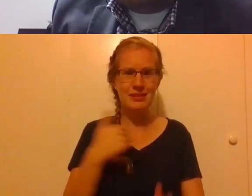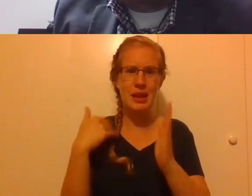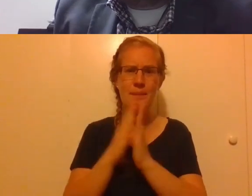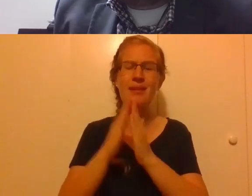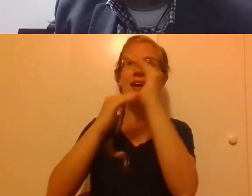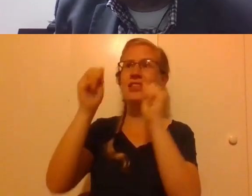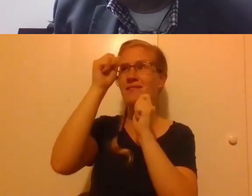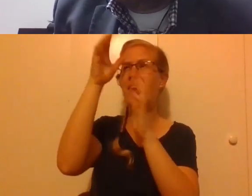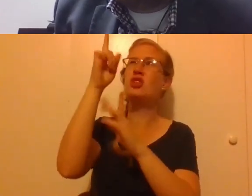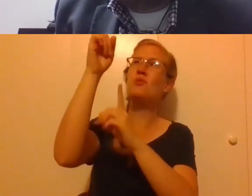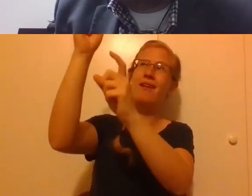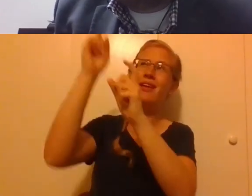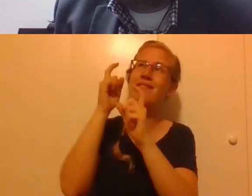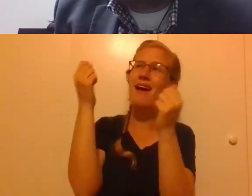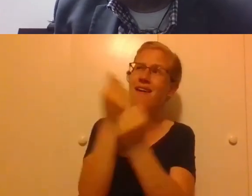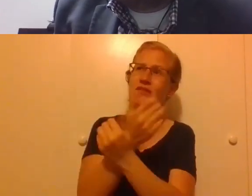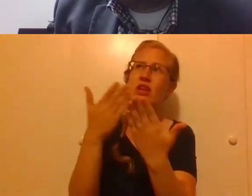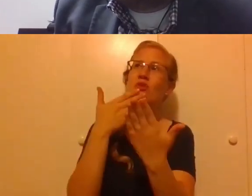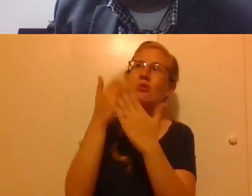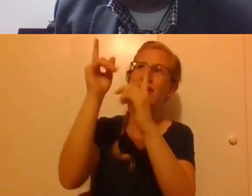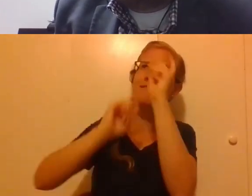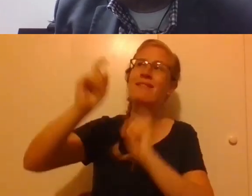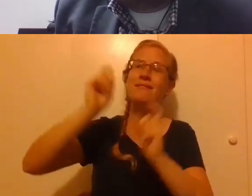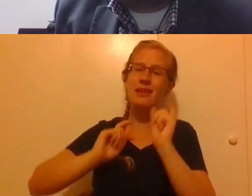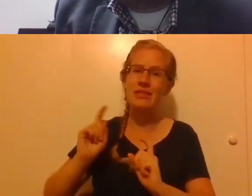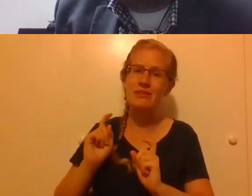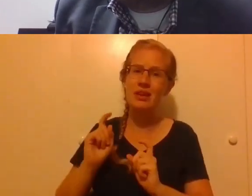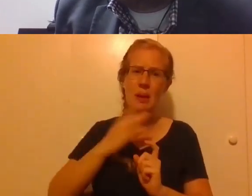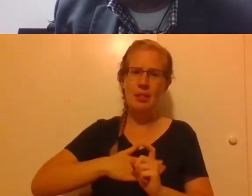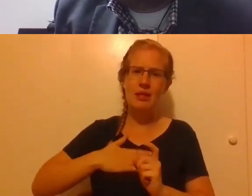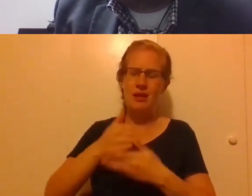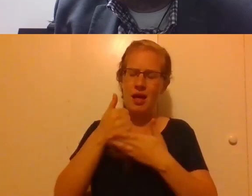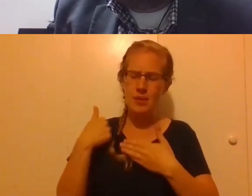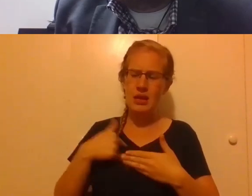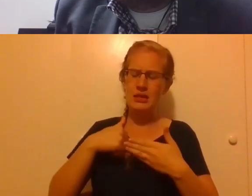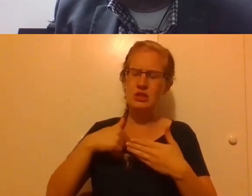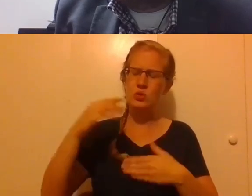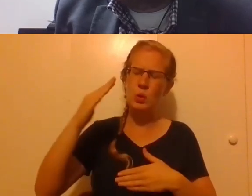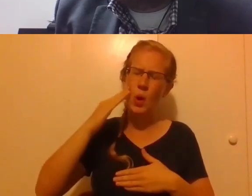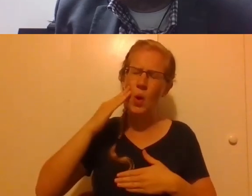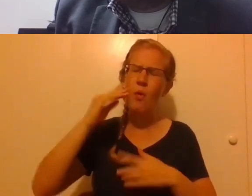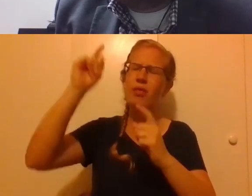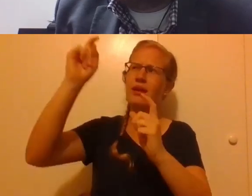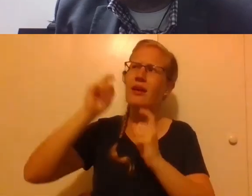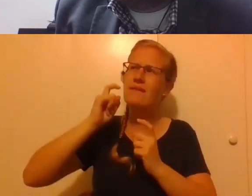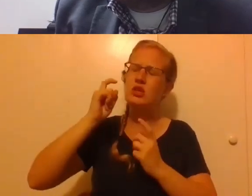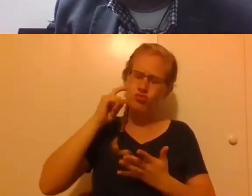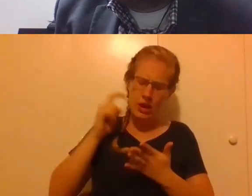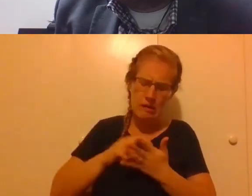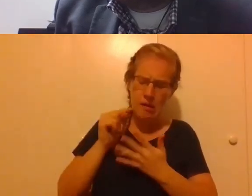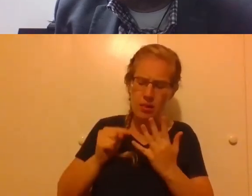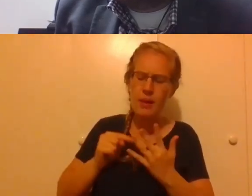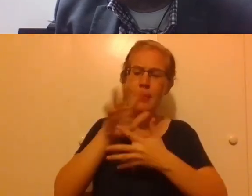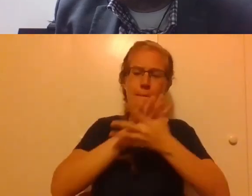Father, you are the giver of all gifts. We ask you to make us conscious of the gifts that you've given us, the